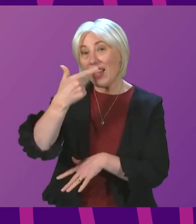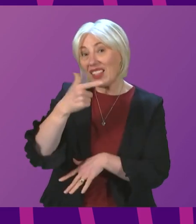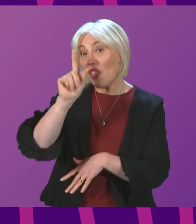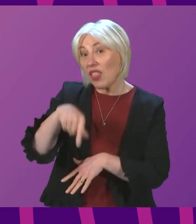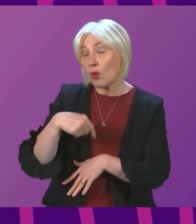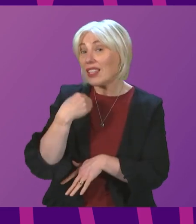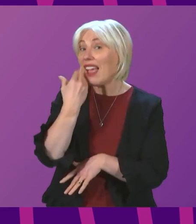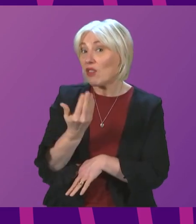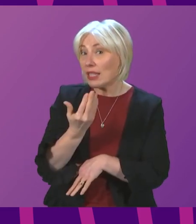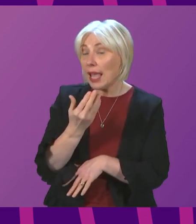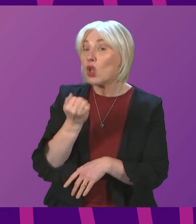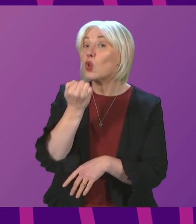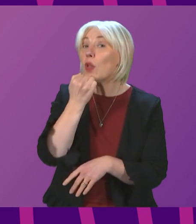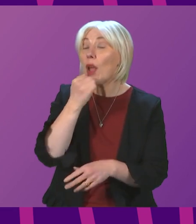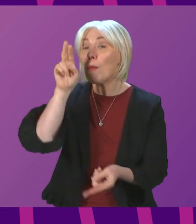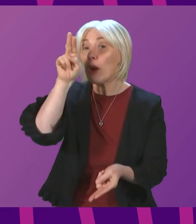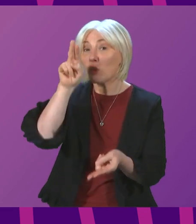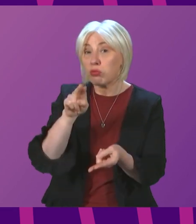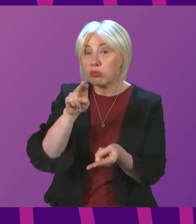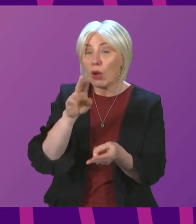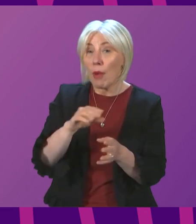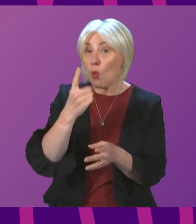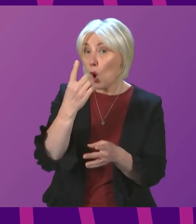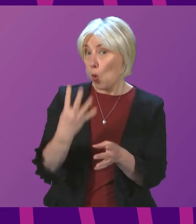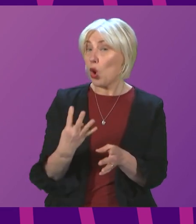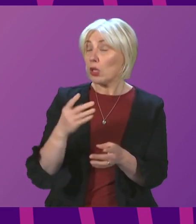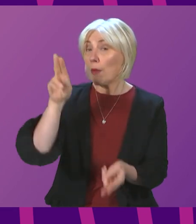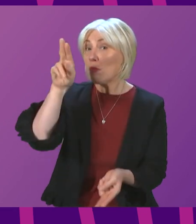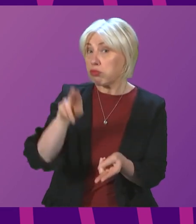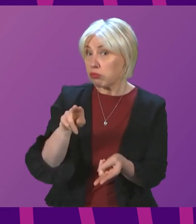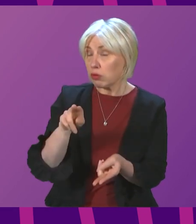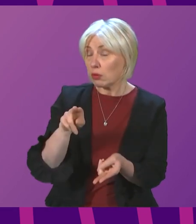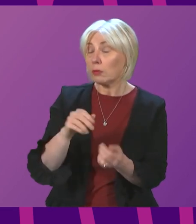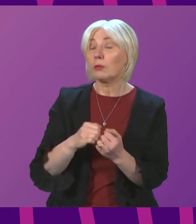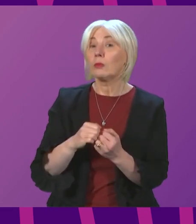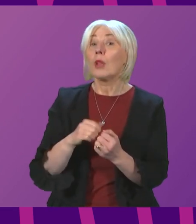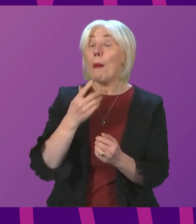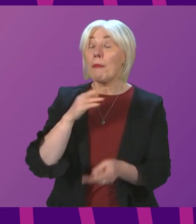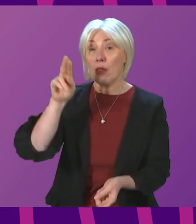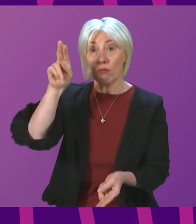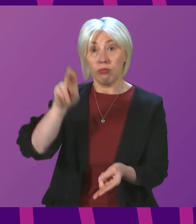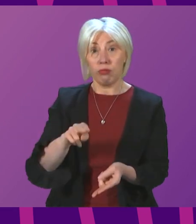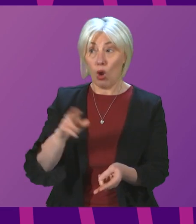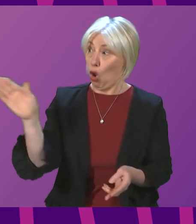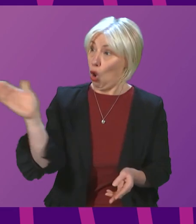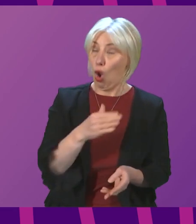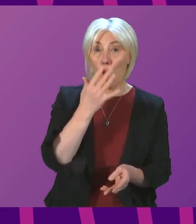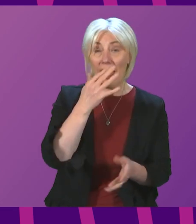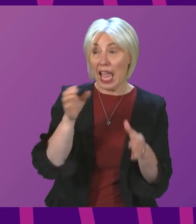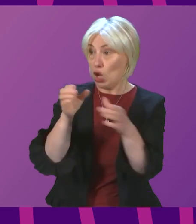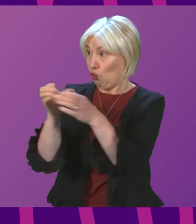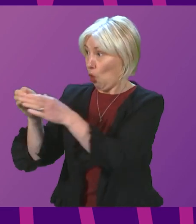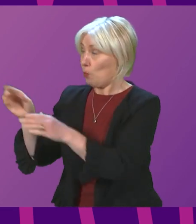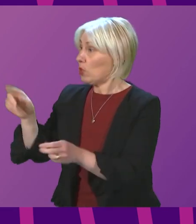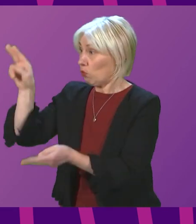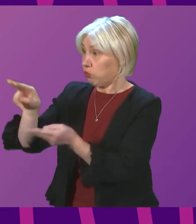reported cases have fallen by just over a quarter. There have been significant reductions in every age group except